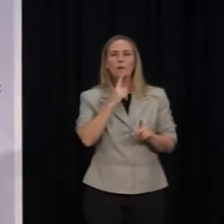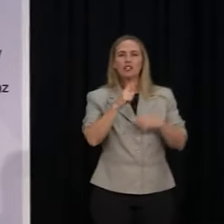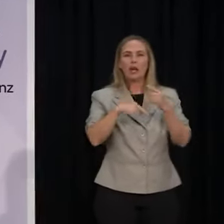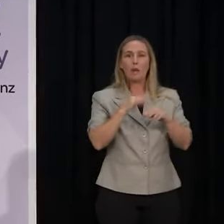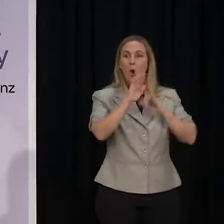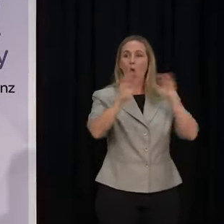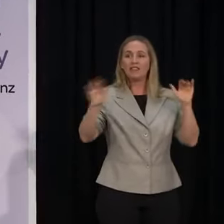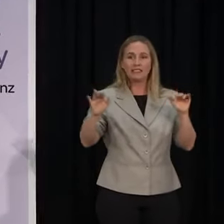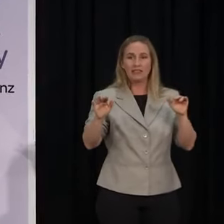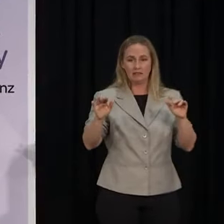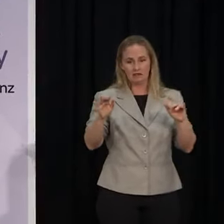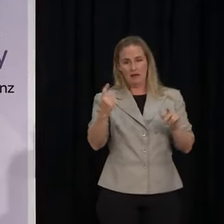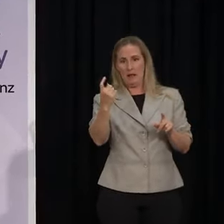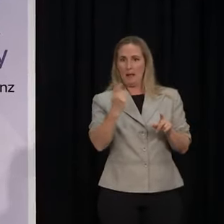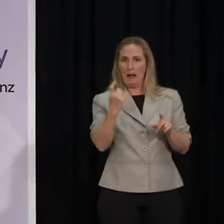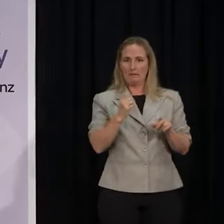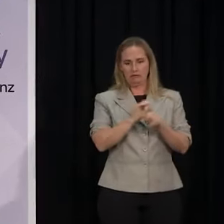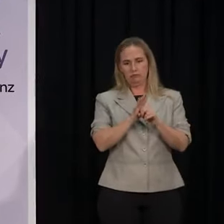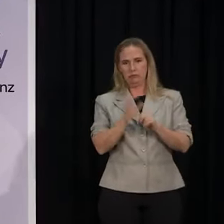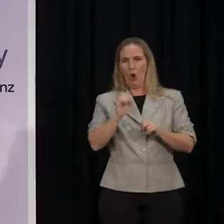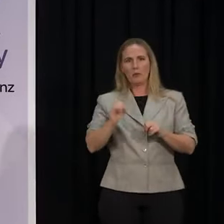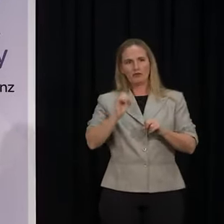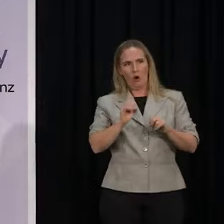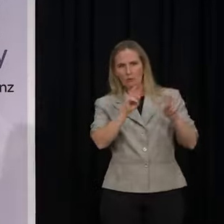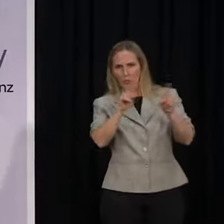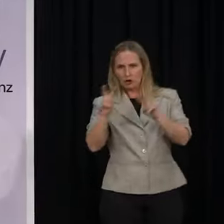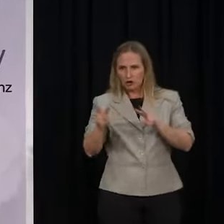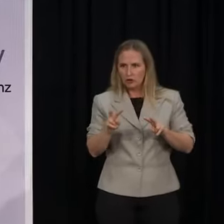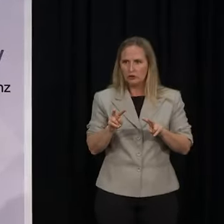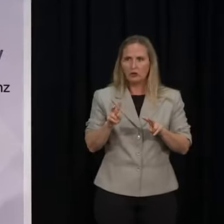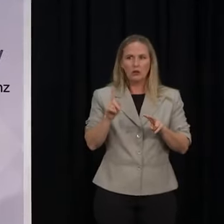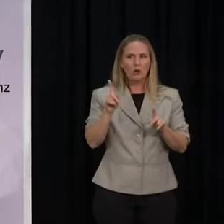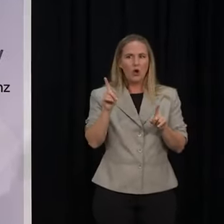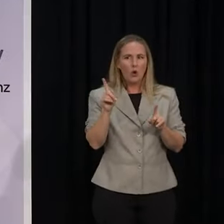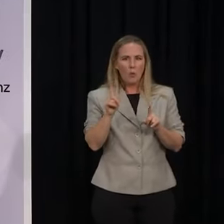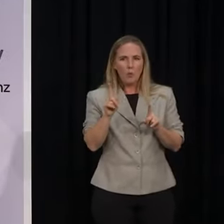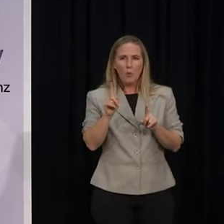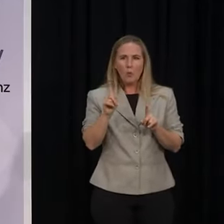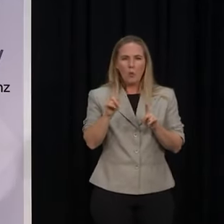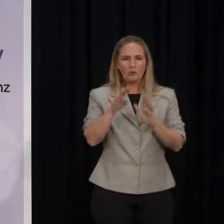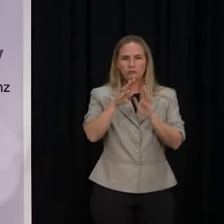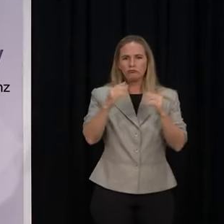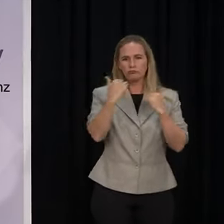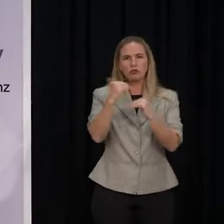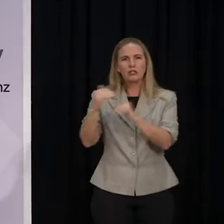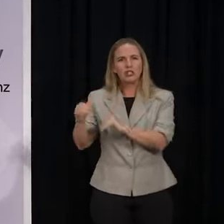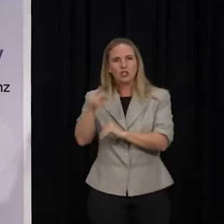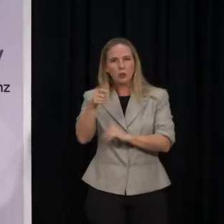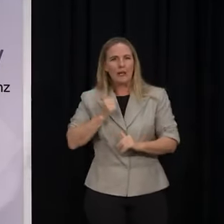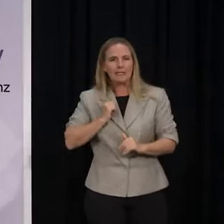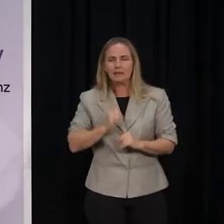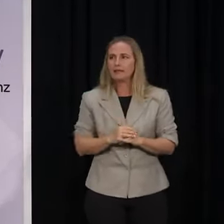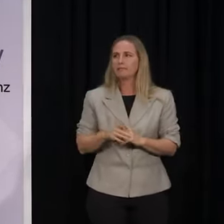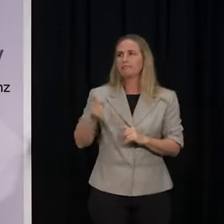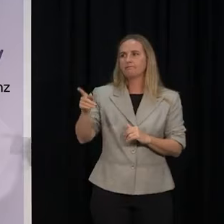any particular jurisdictions you are looking to at the moment? Actually, quite a wide range. Very helpfully,